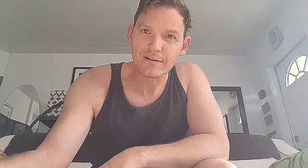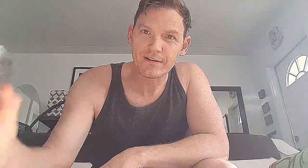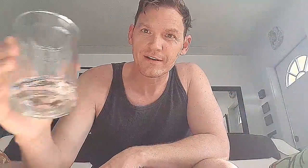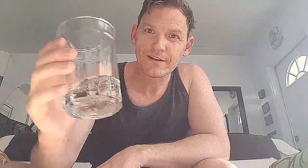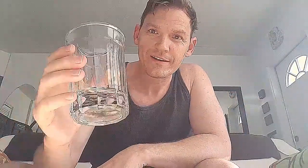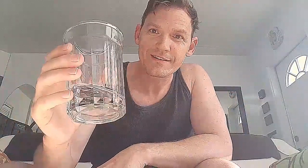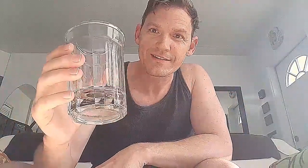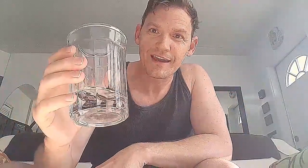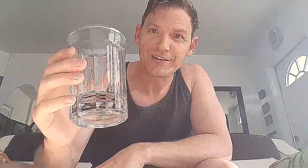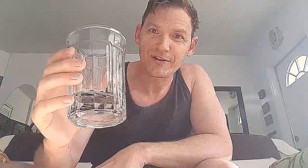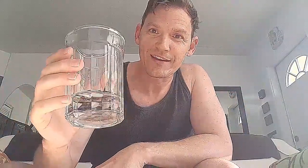Remember, stay hydrated.